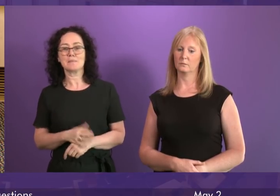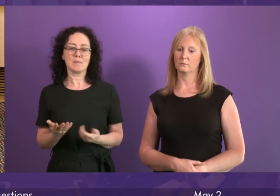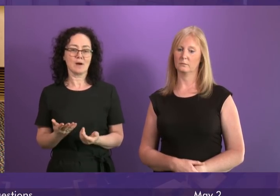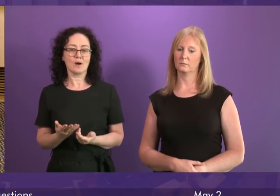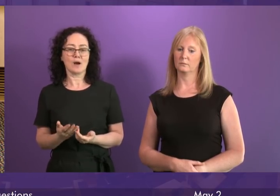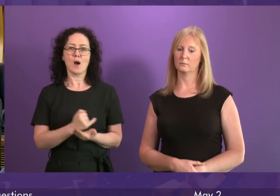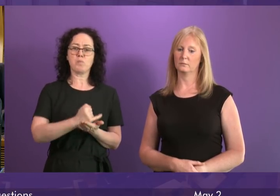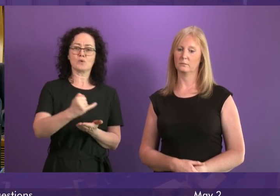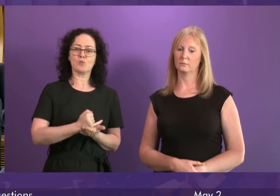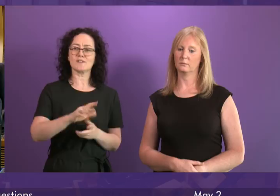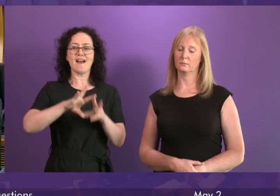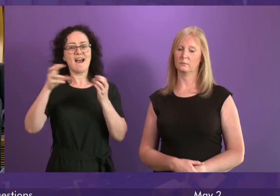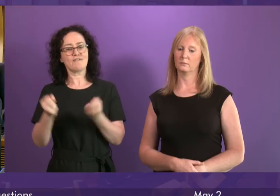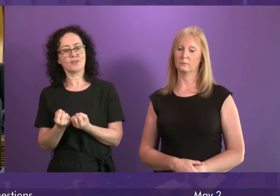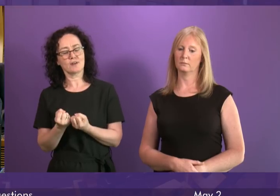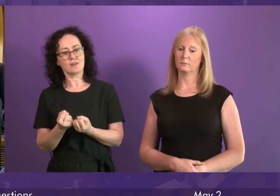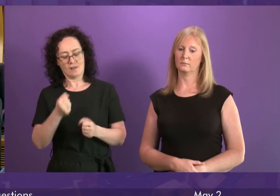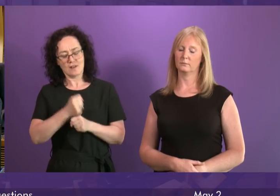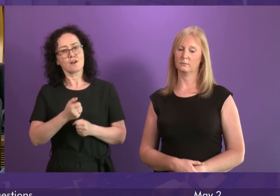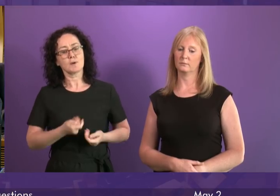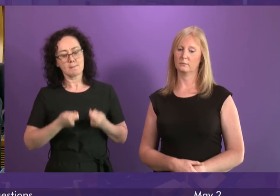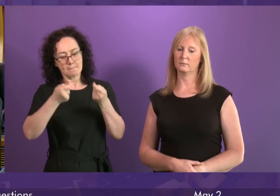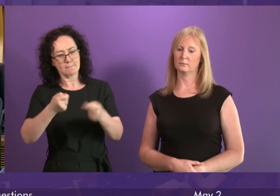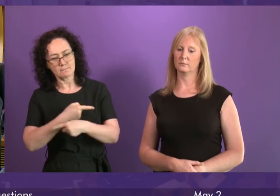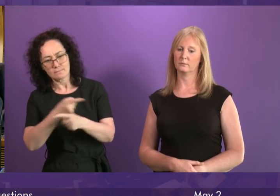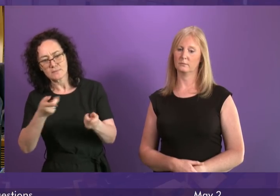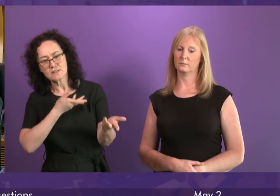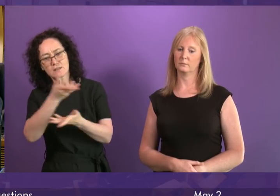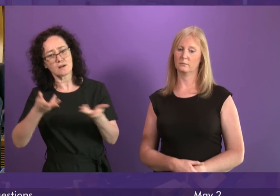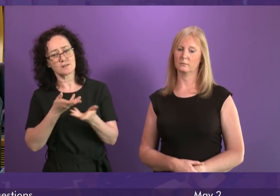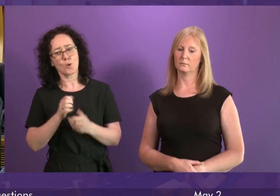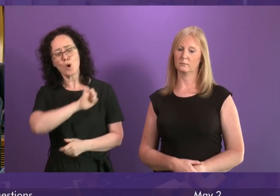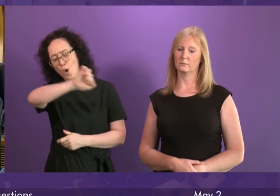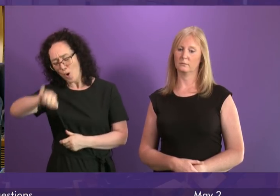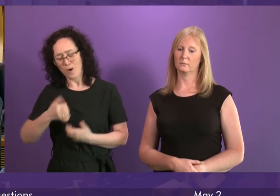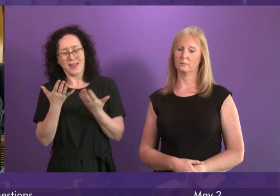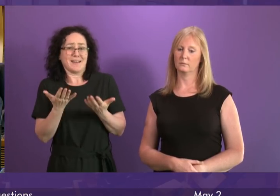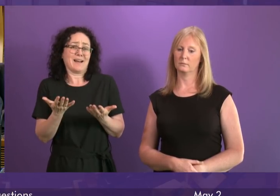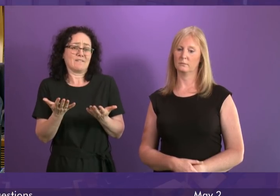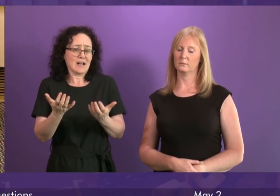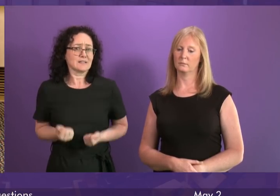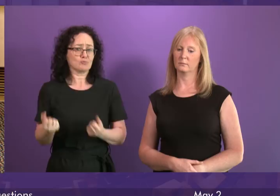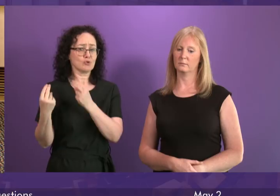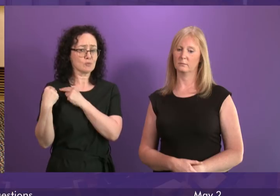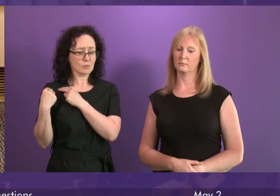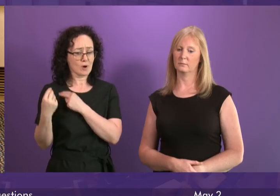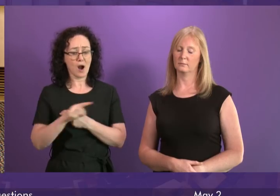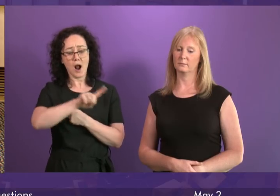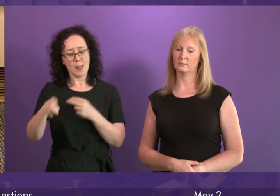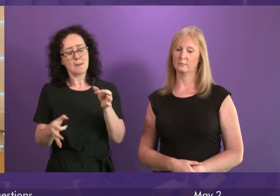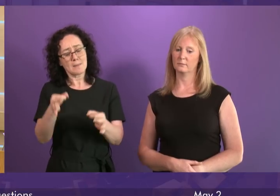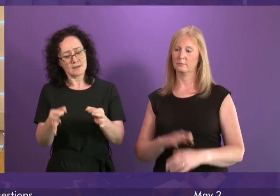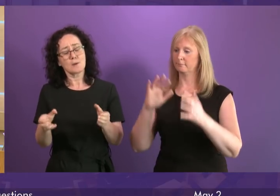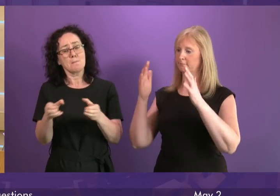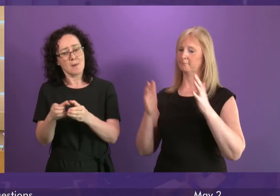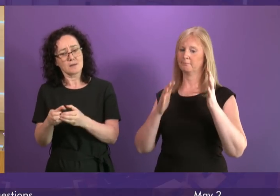oppose everything the government comes forward with so the responsibility is on all of us let's see if the other parties are willing to rise to it